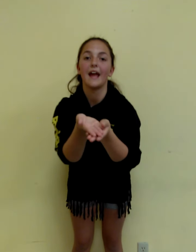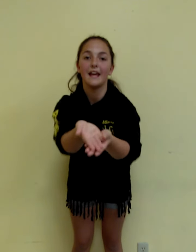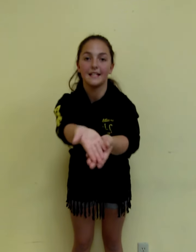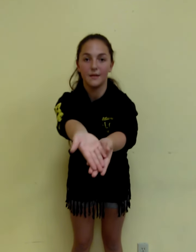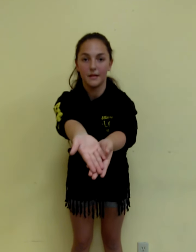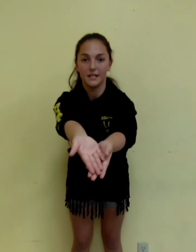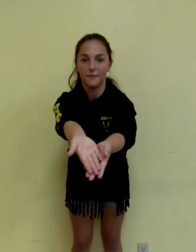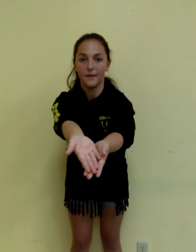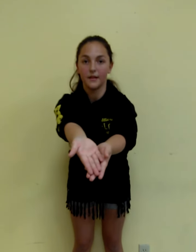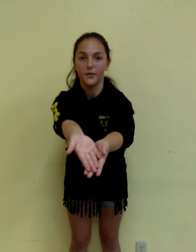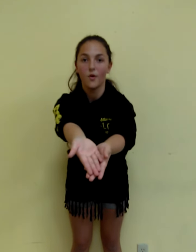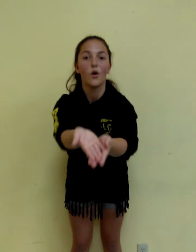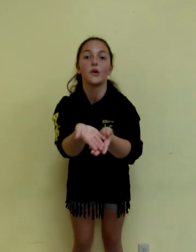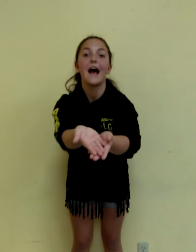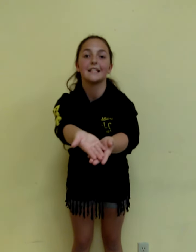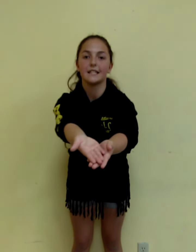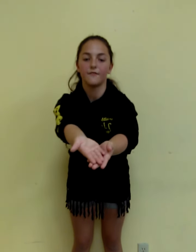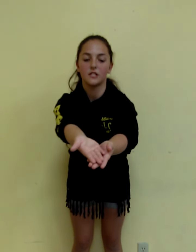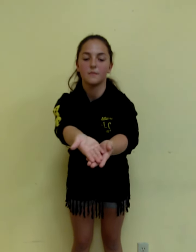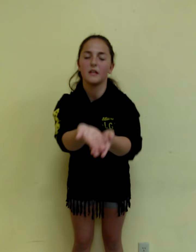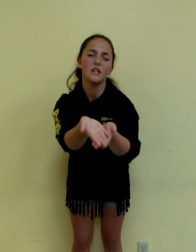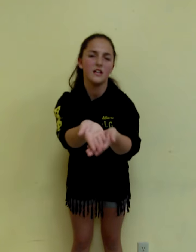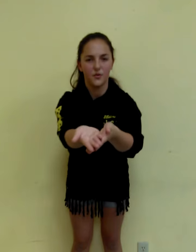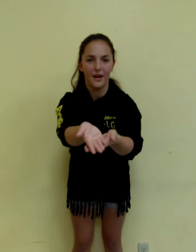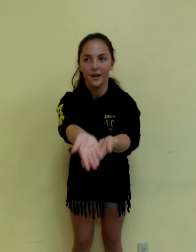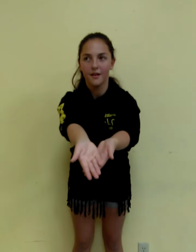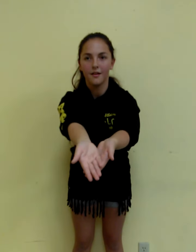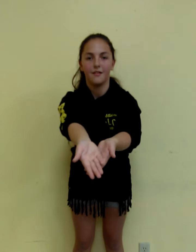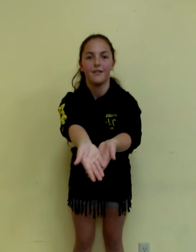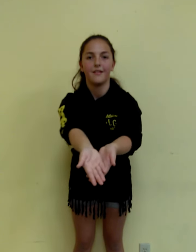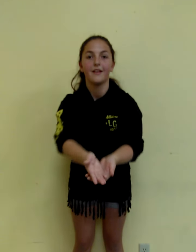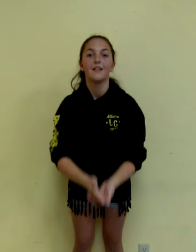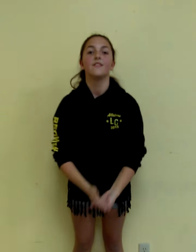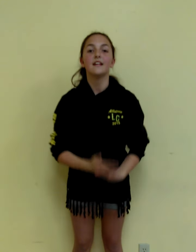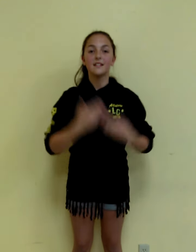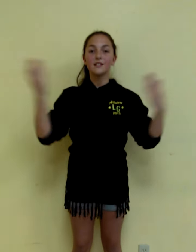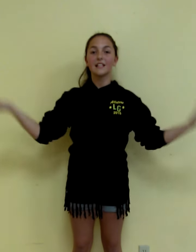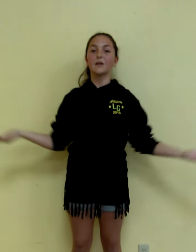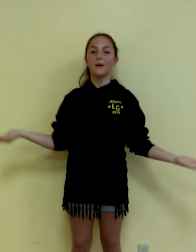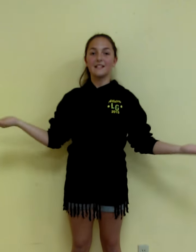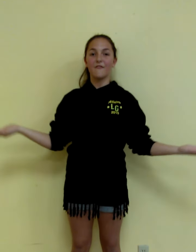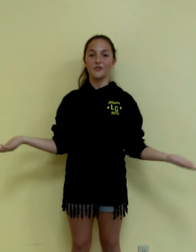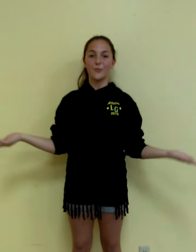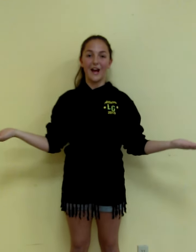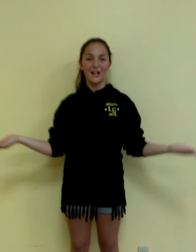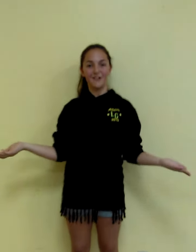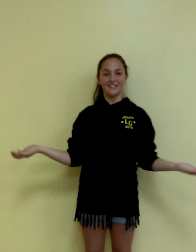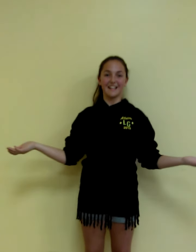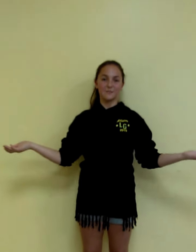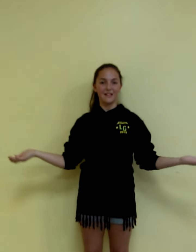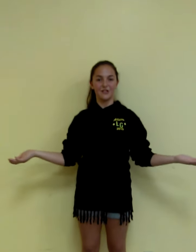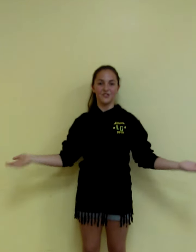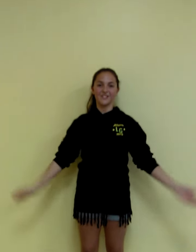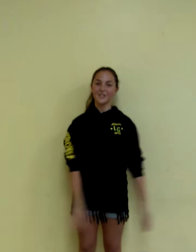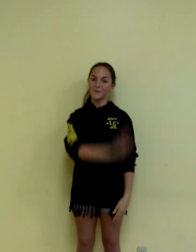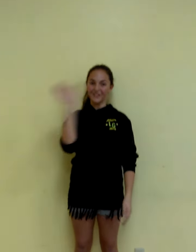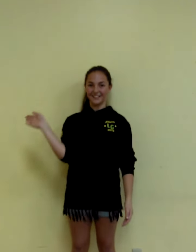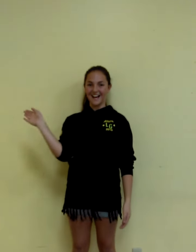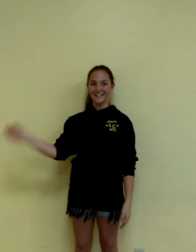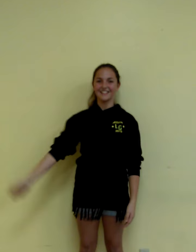handing somebody something or you're asking for something. Either way. Okay. This is your letter of breakdown for Supercalifragis and Excalibus. Good luck. That's right.